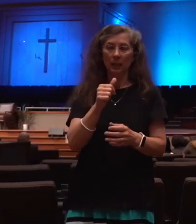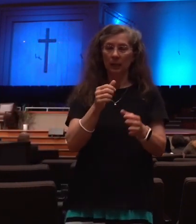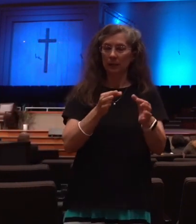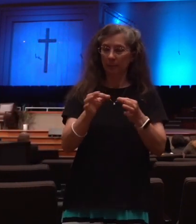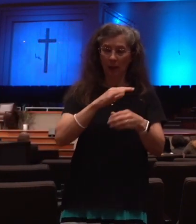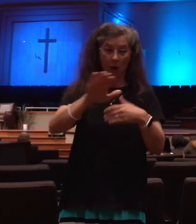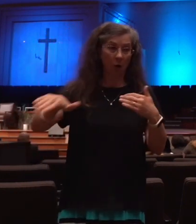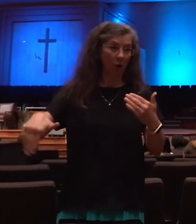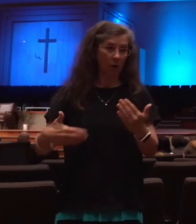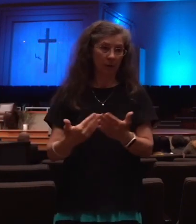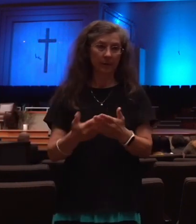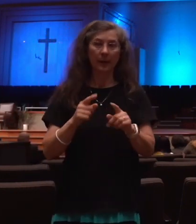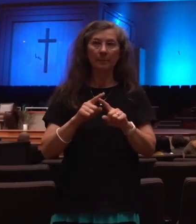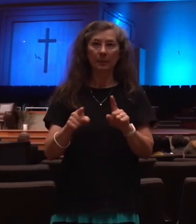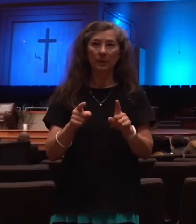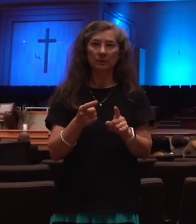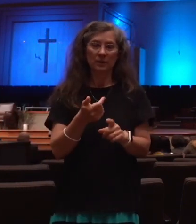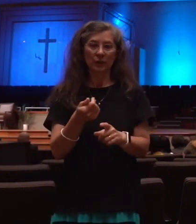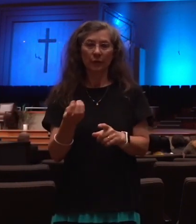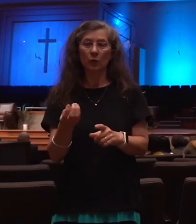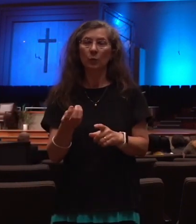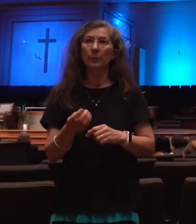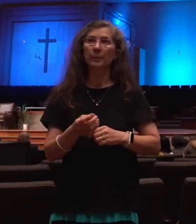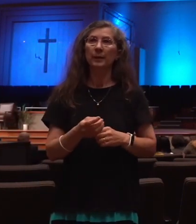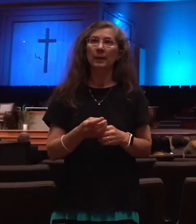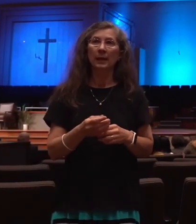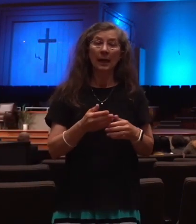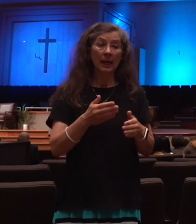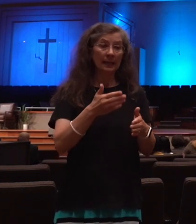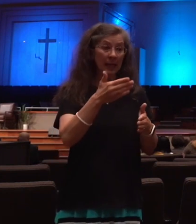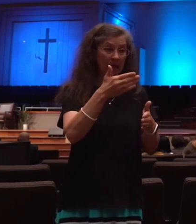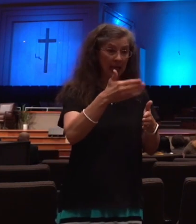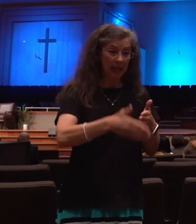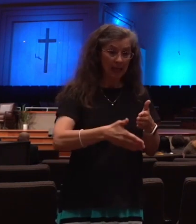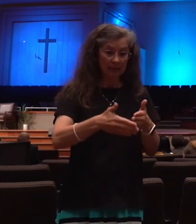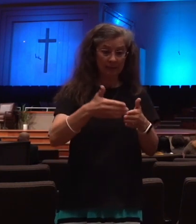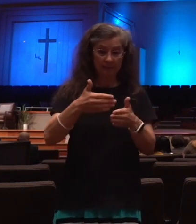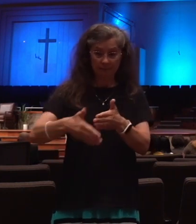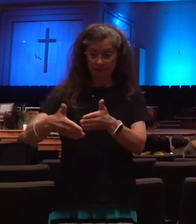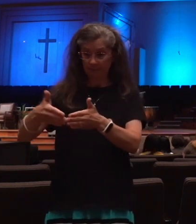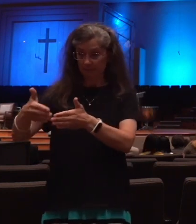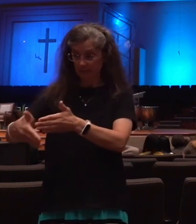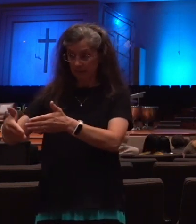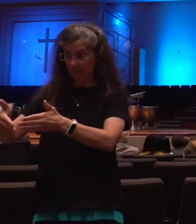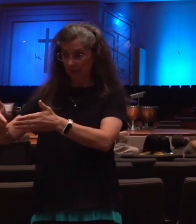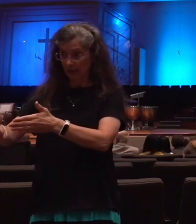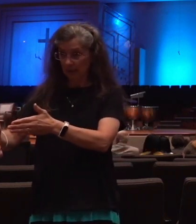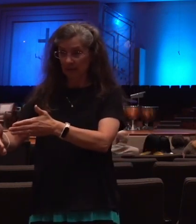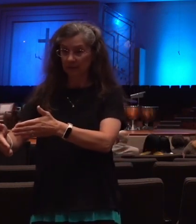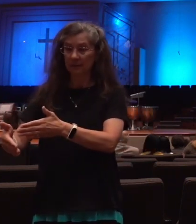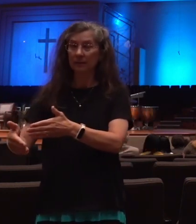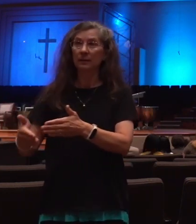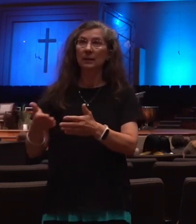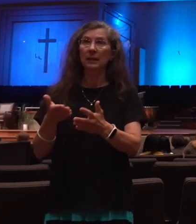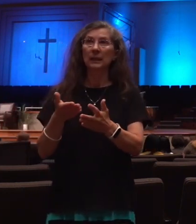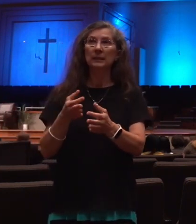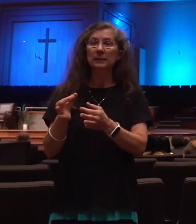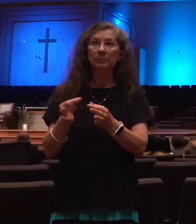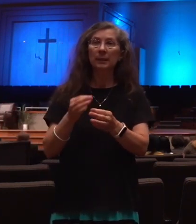And each one of those, when you come to the end of those judgments, it brings you through the tribulation up to the